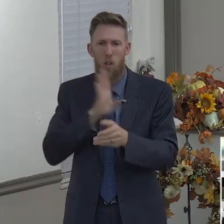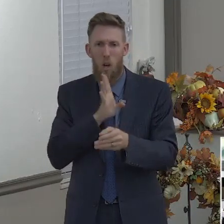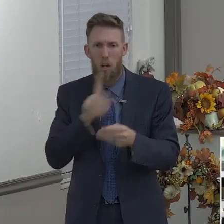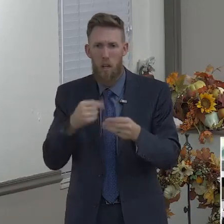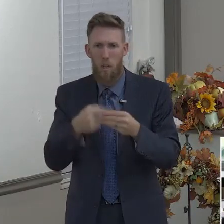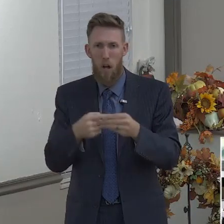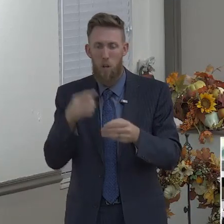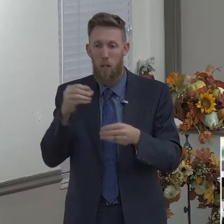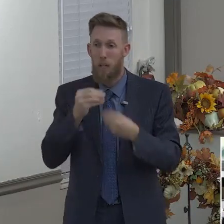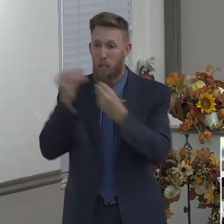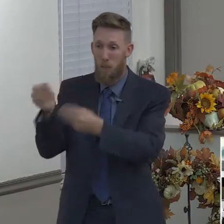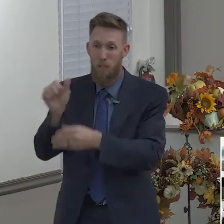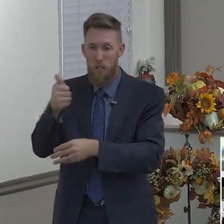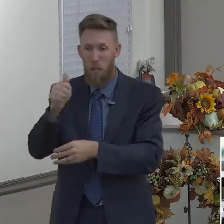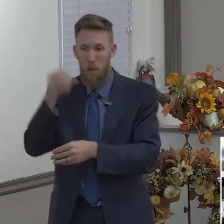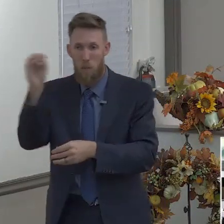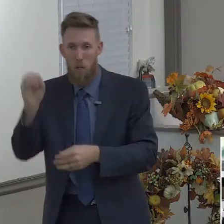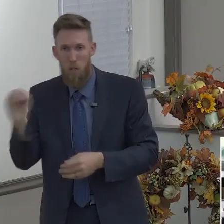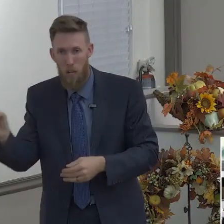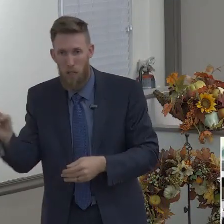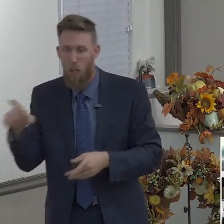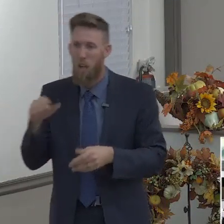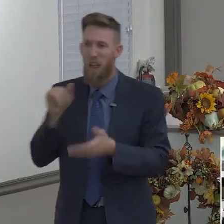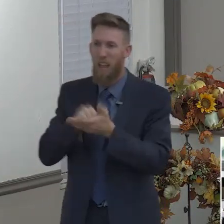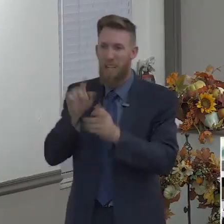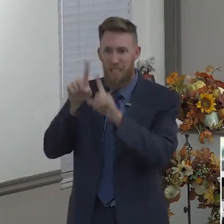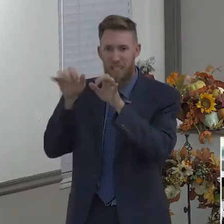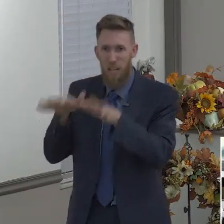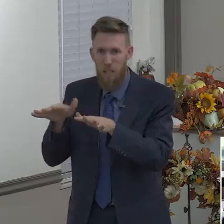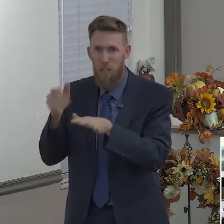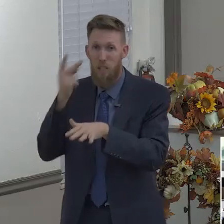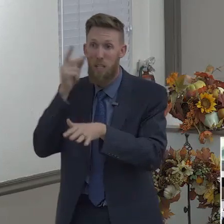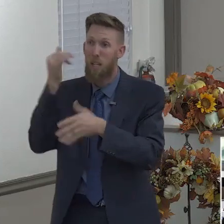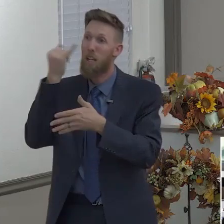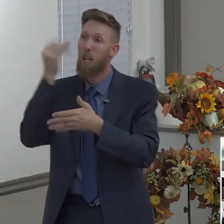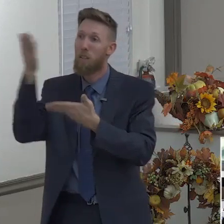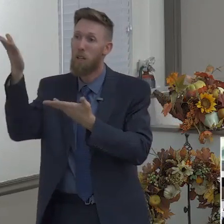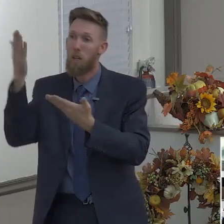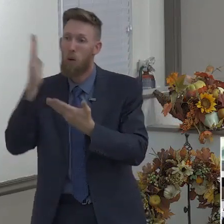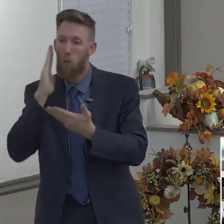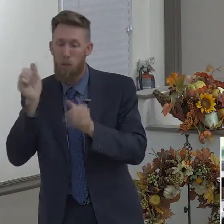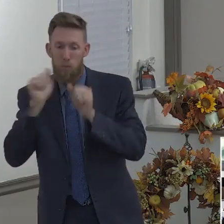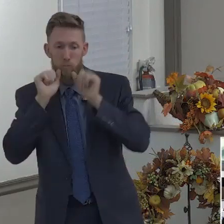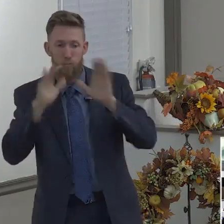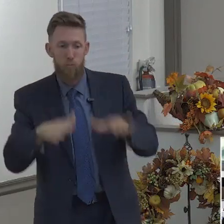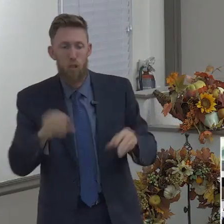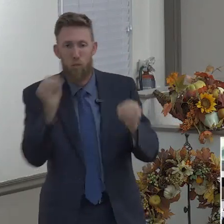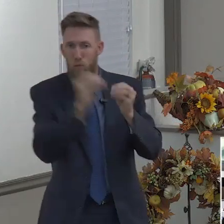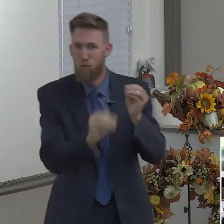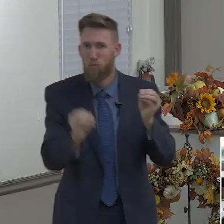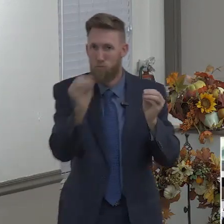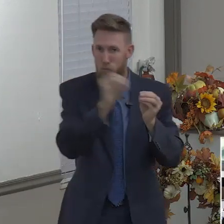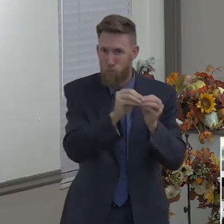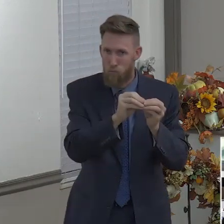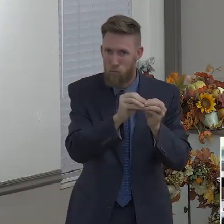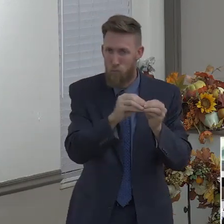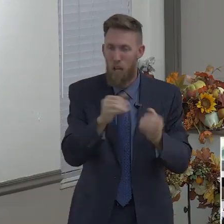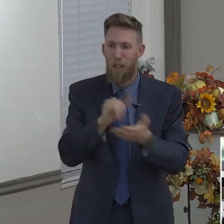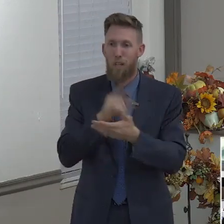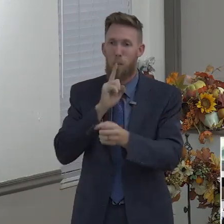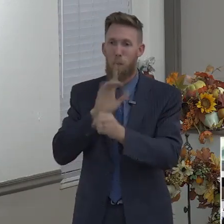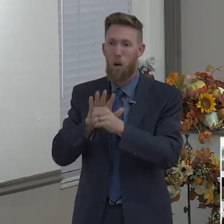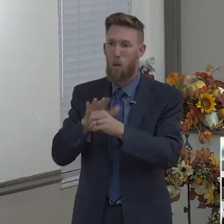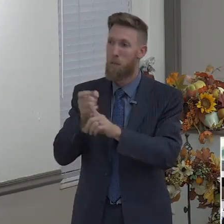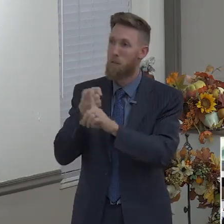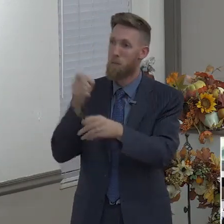test me to see if I won't pour out blessings to you. So that is a promise from God that if we tithe, if we give God what